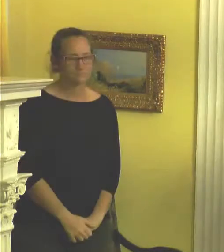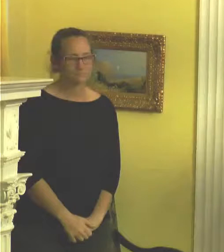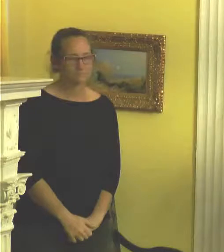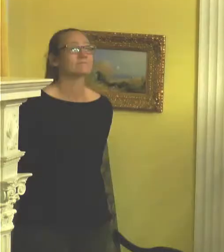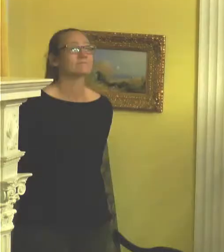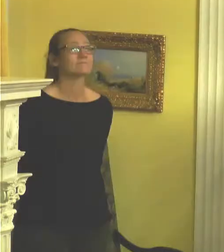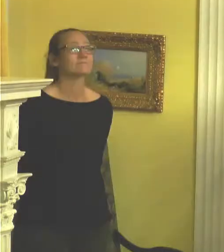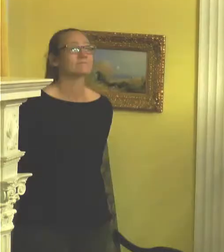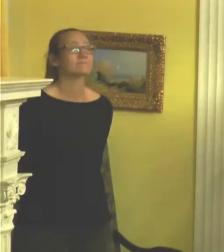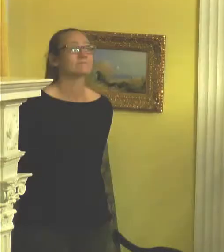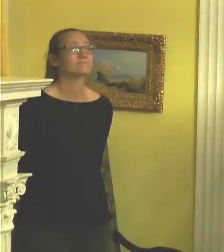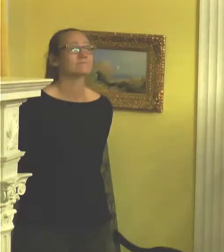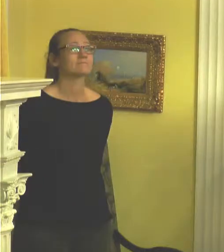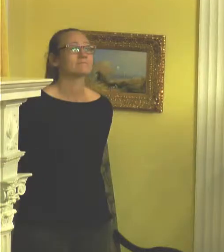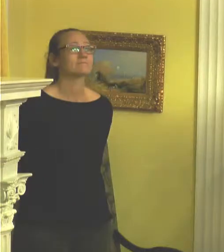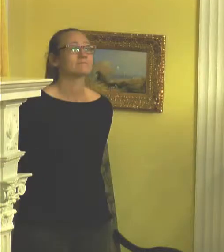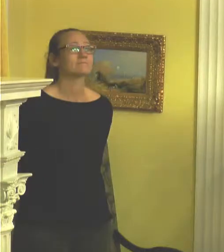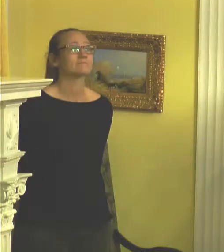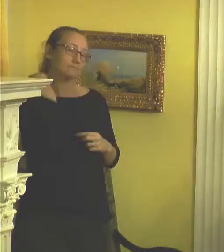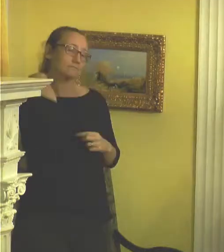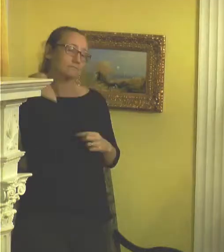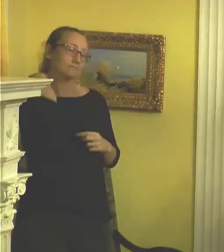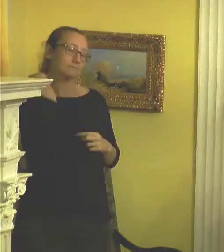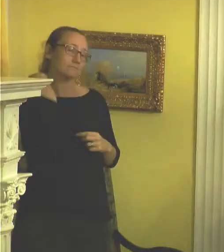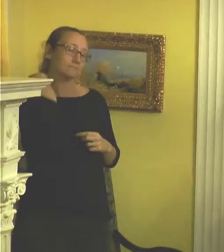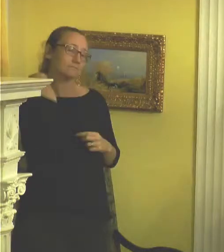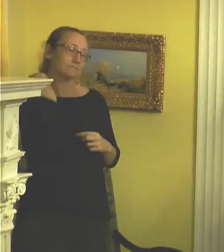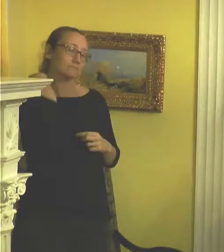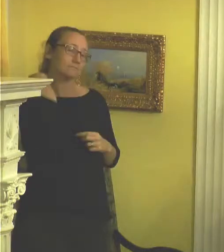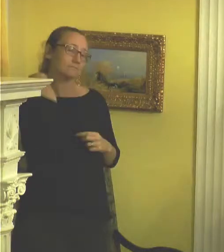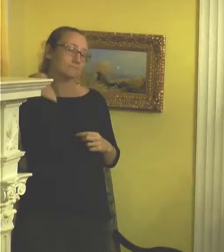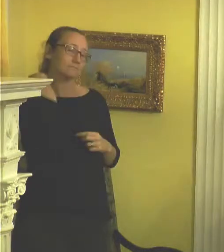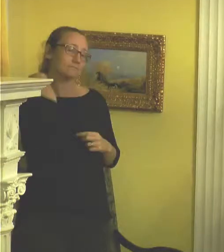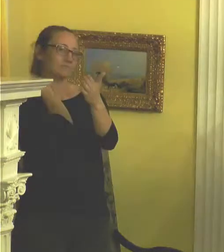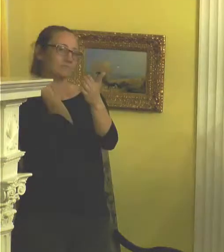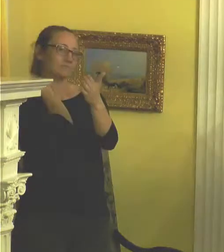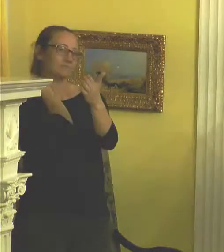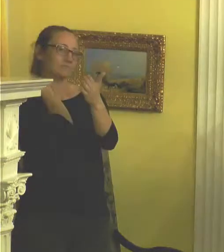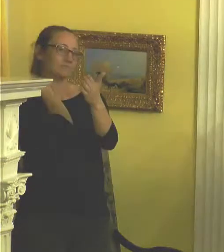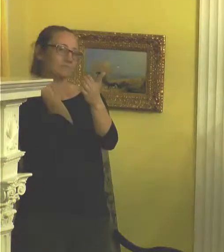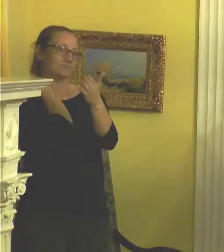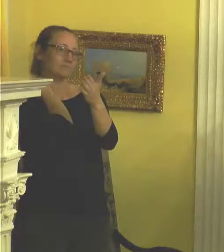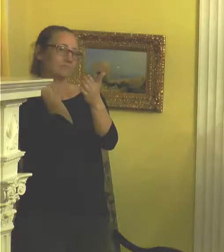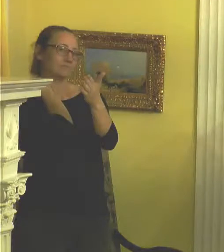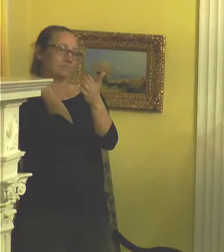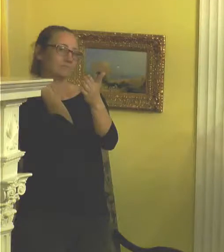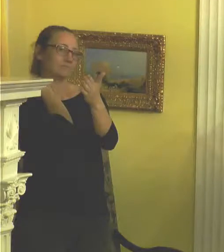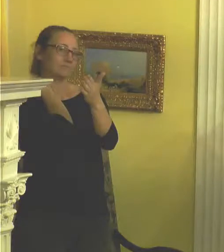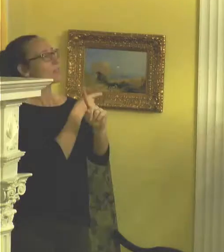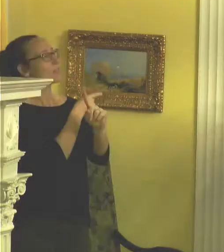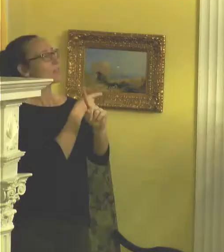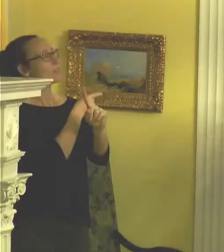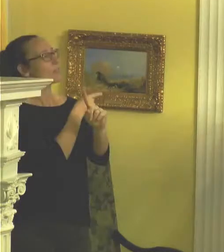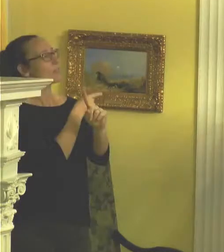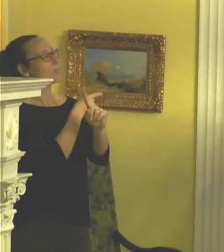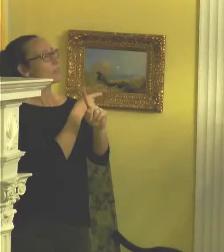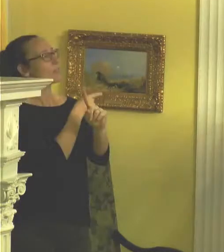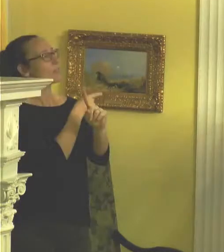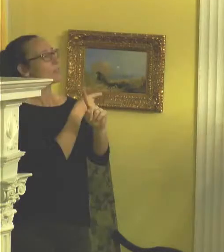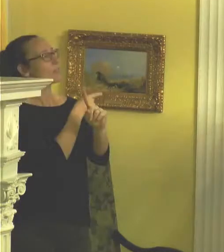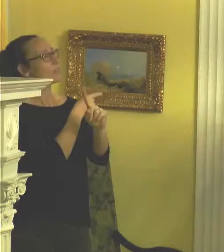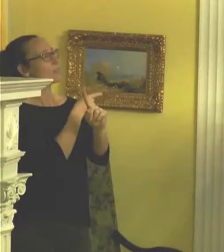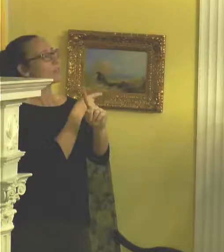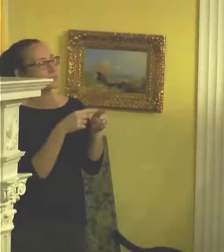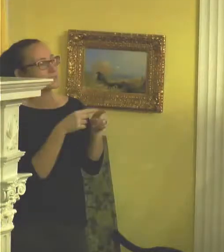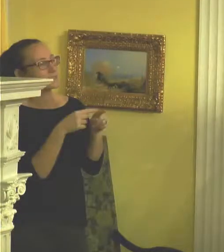Any other questions? I have a very convoluted. I think I'll be asking it as I'm trying to